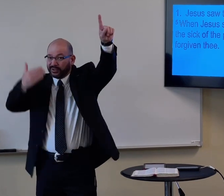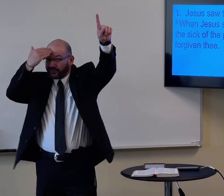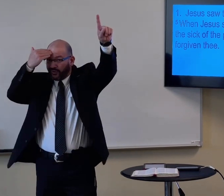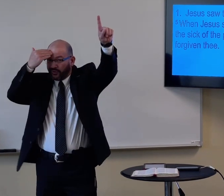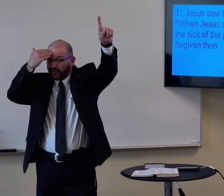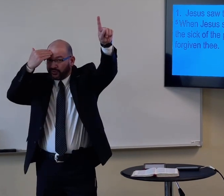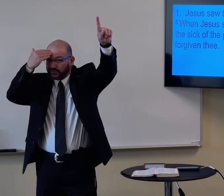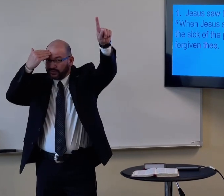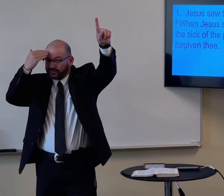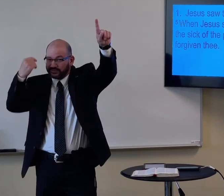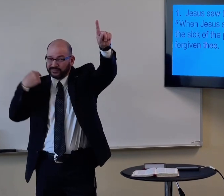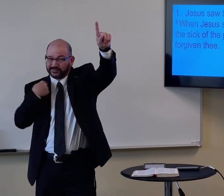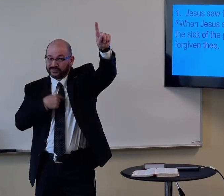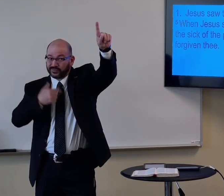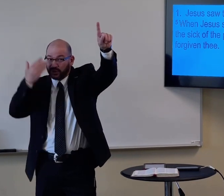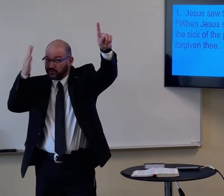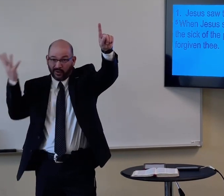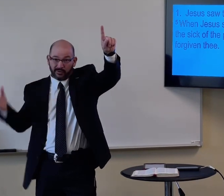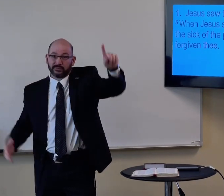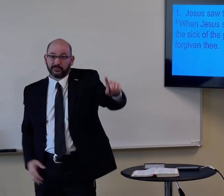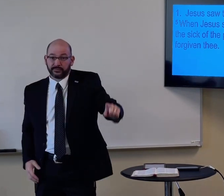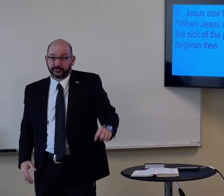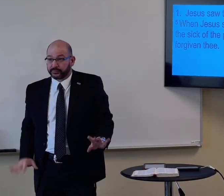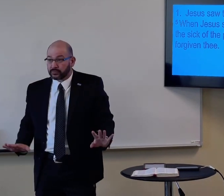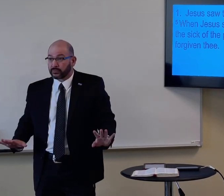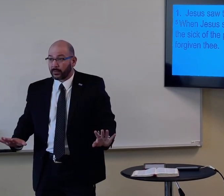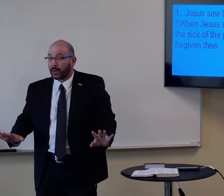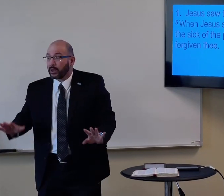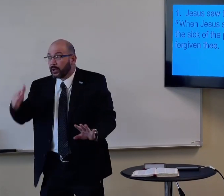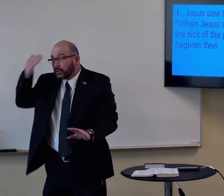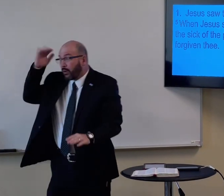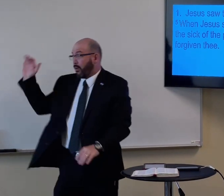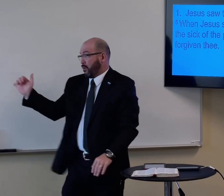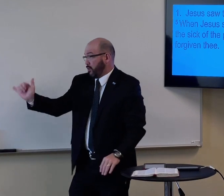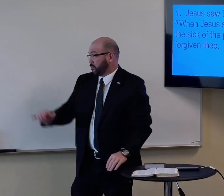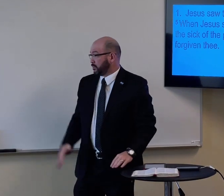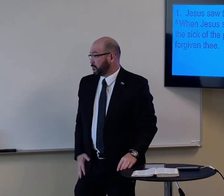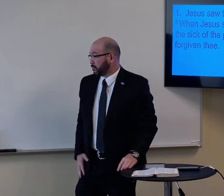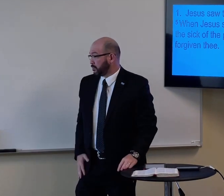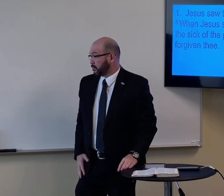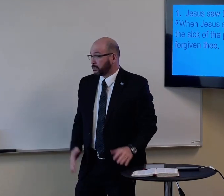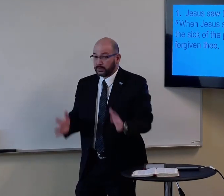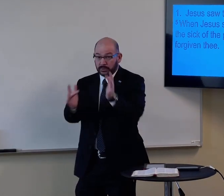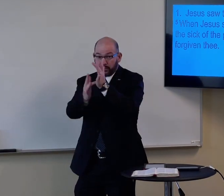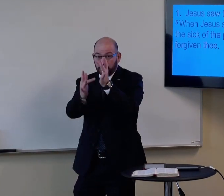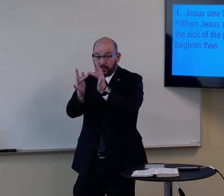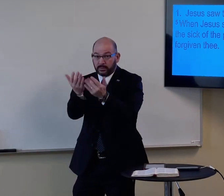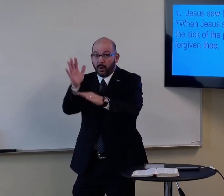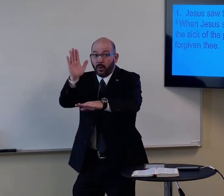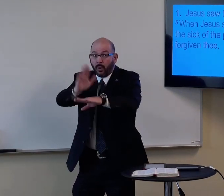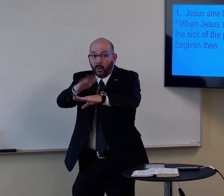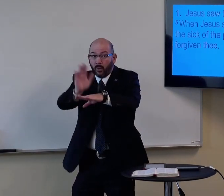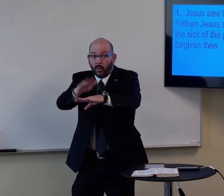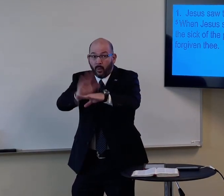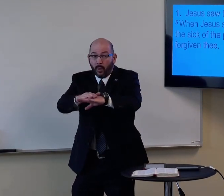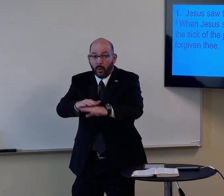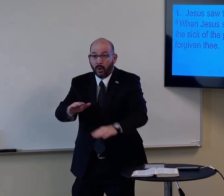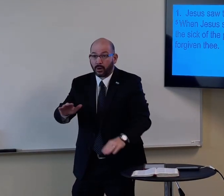that because God knows. God knows that we truly don't know. Also, the Bible